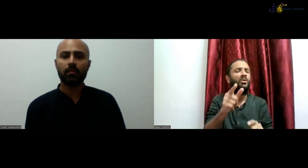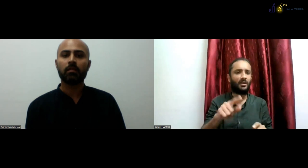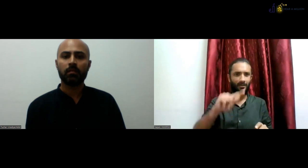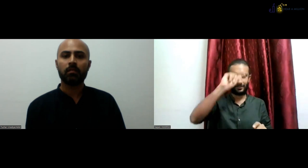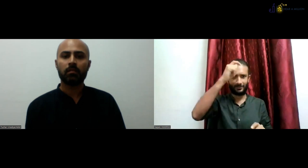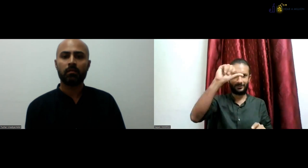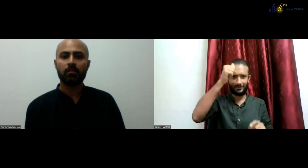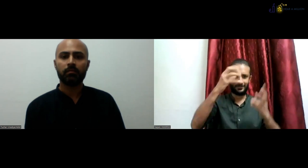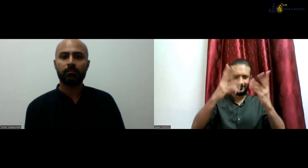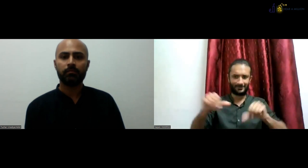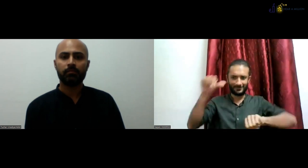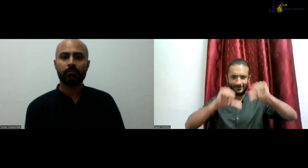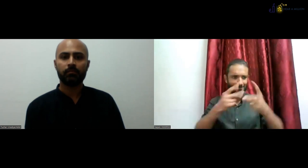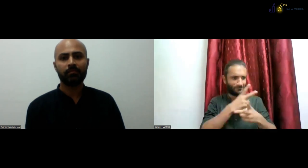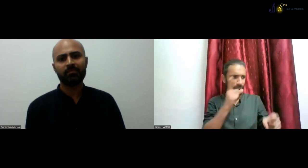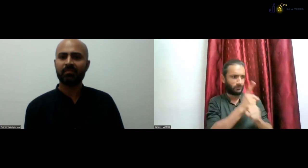to deaf children.